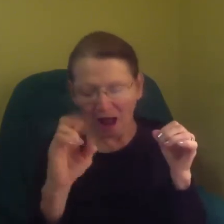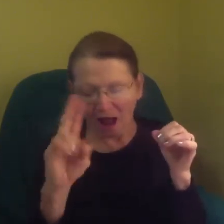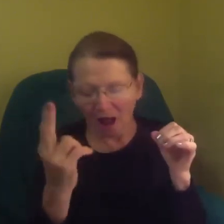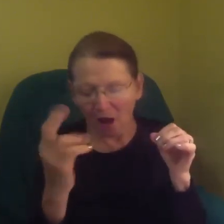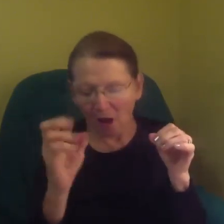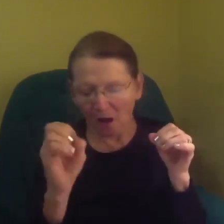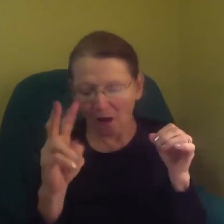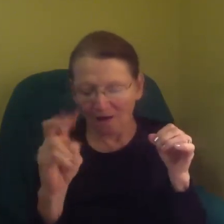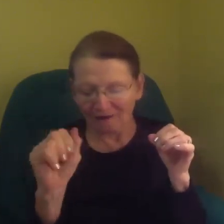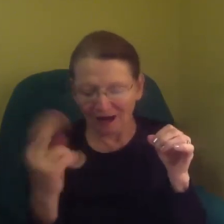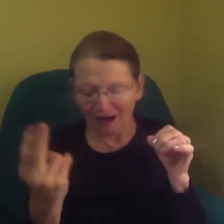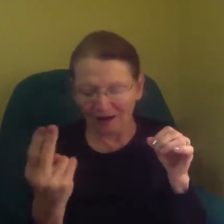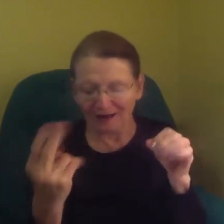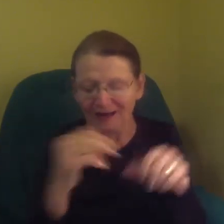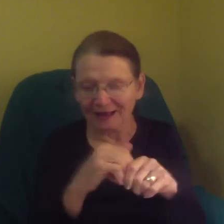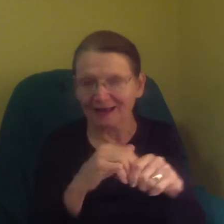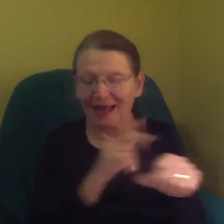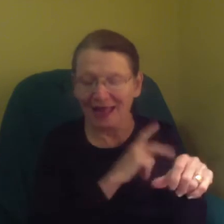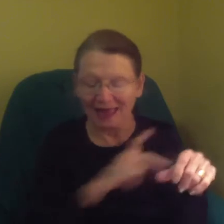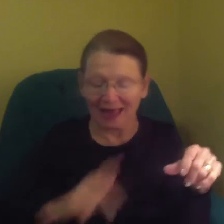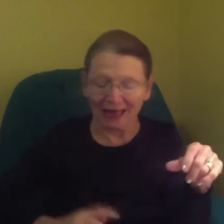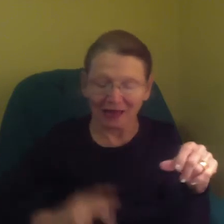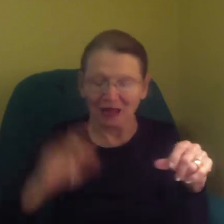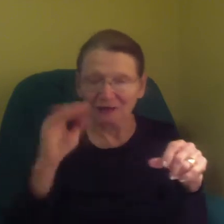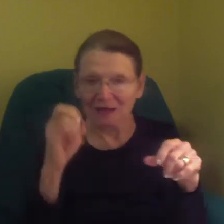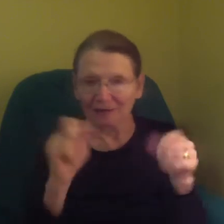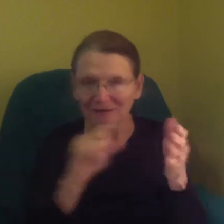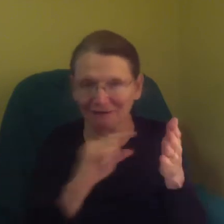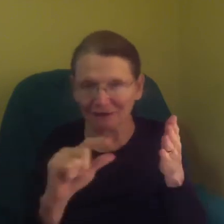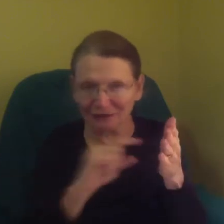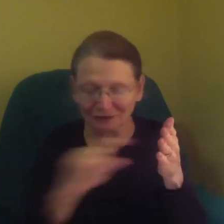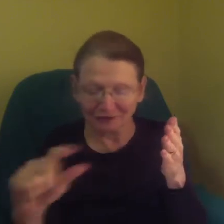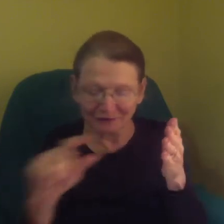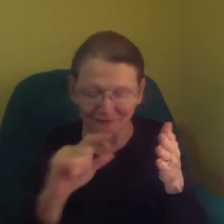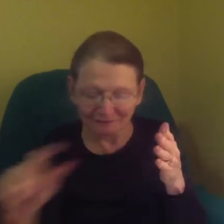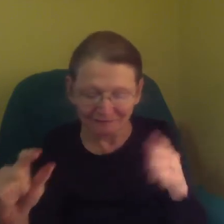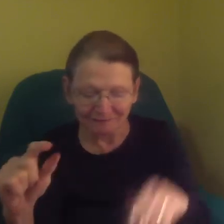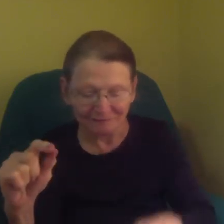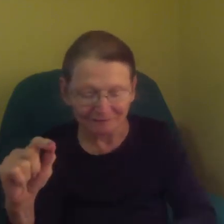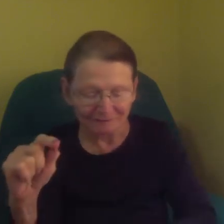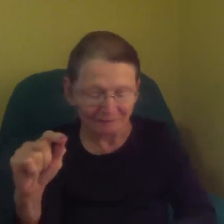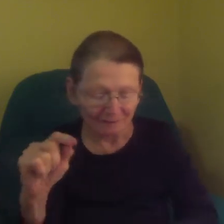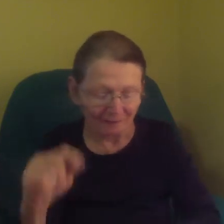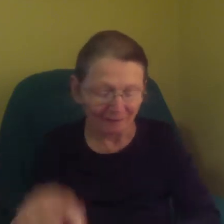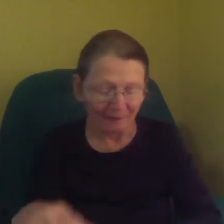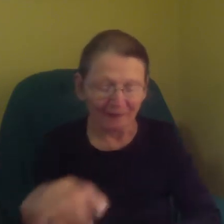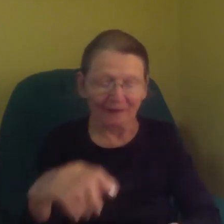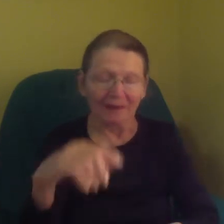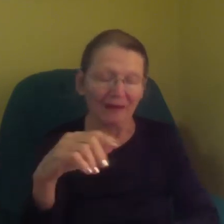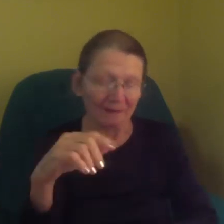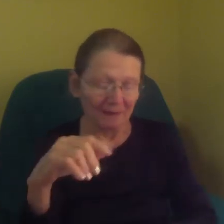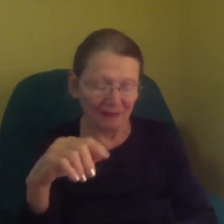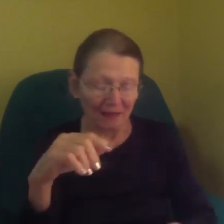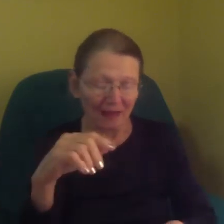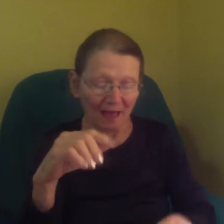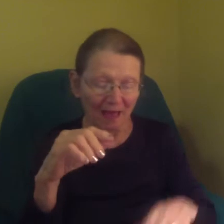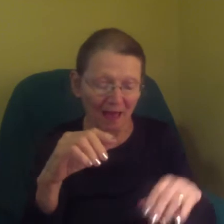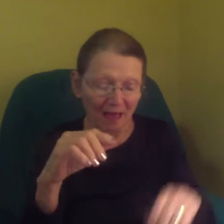What is I'm little I'll a little of a I'll